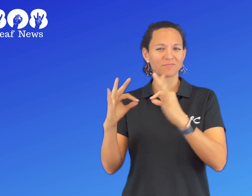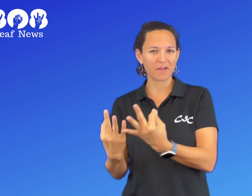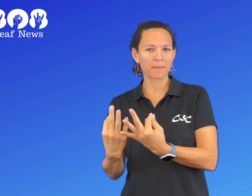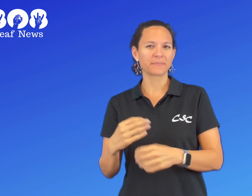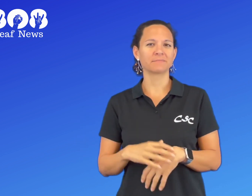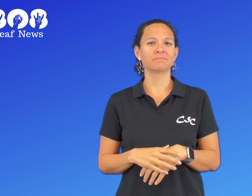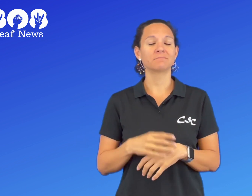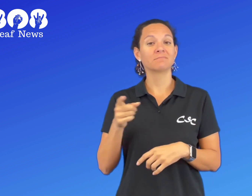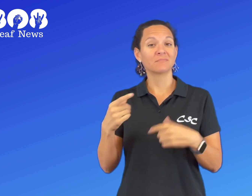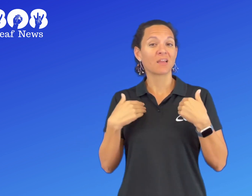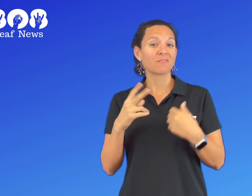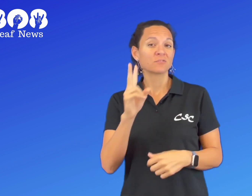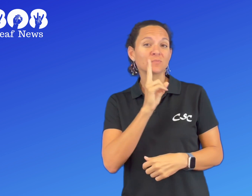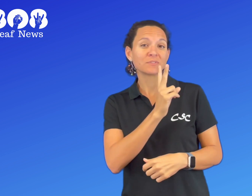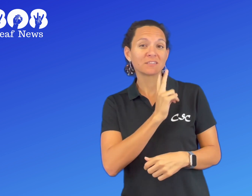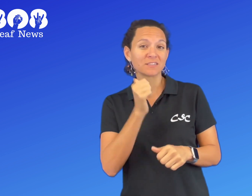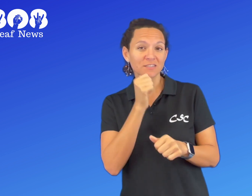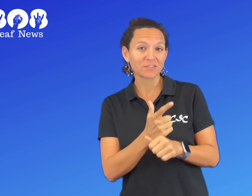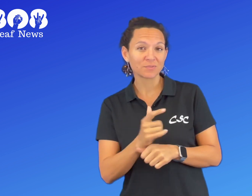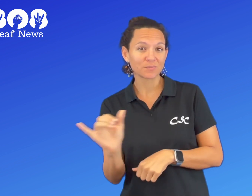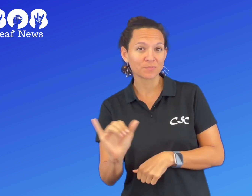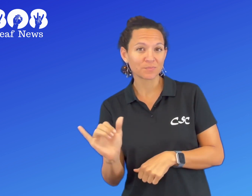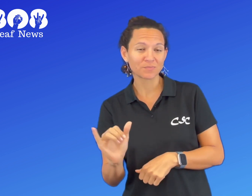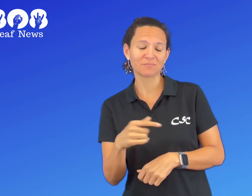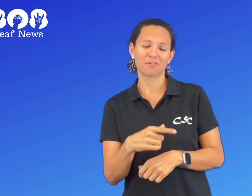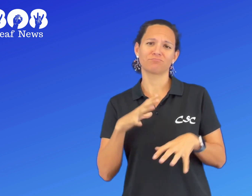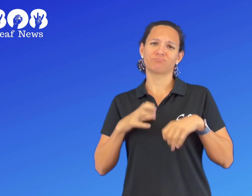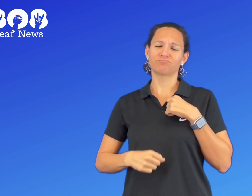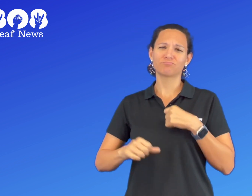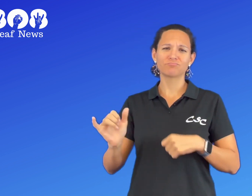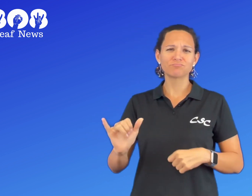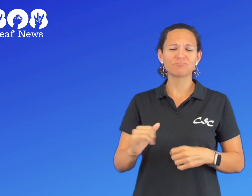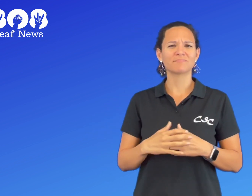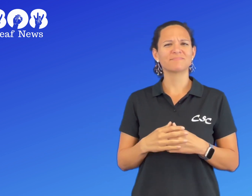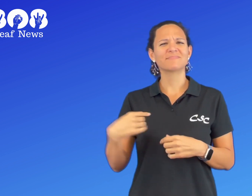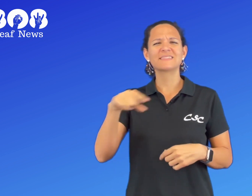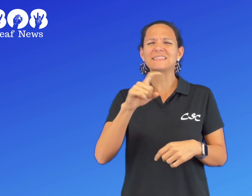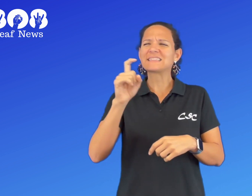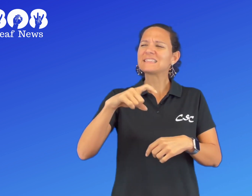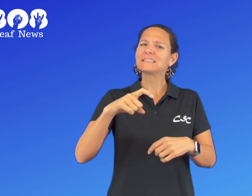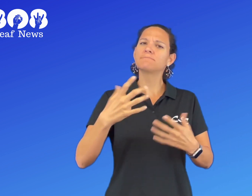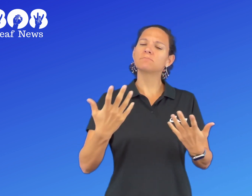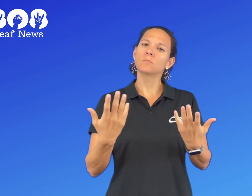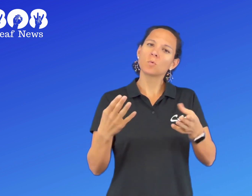and family. Sarah has a twin sister as well, who is also heartbroken by this.